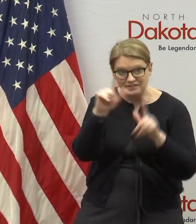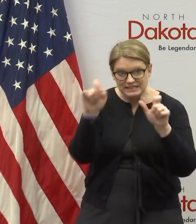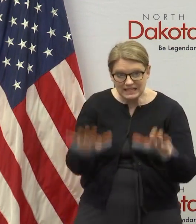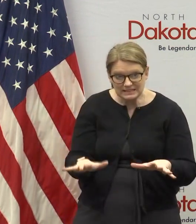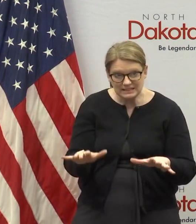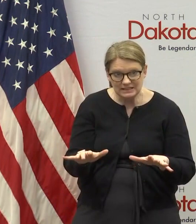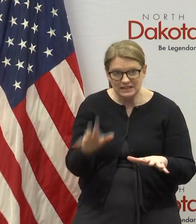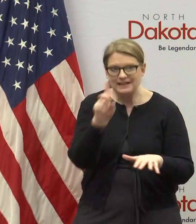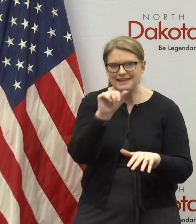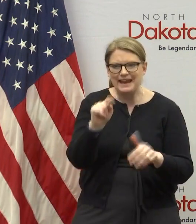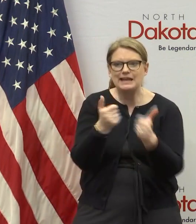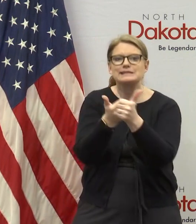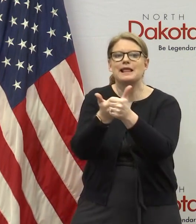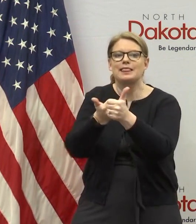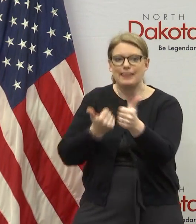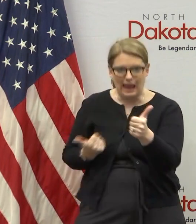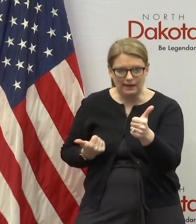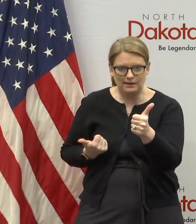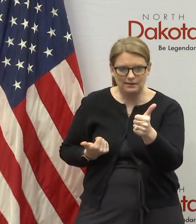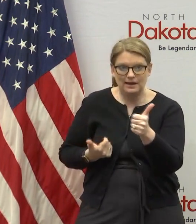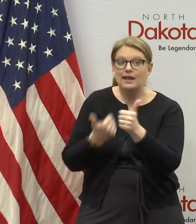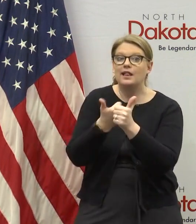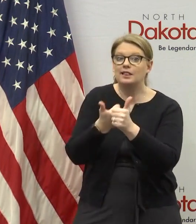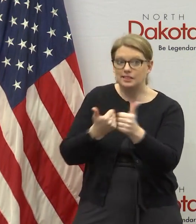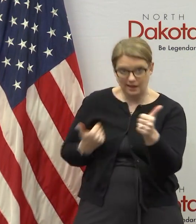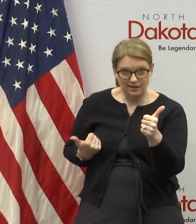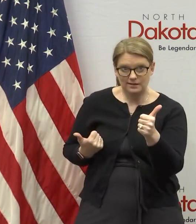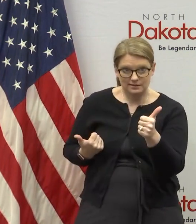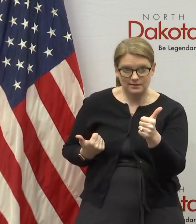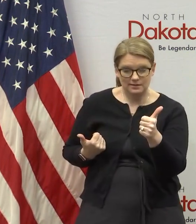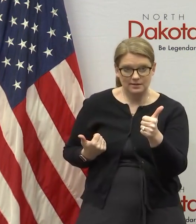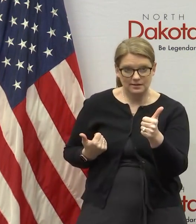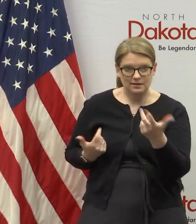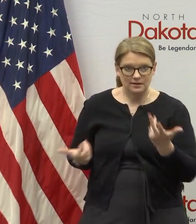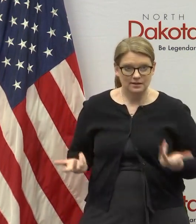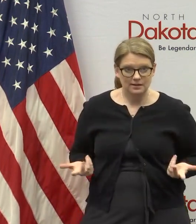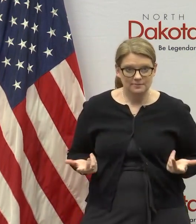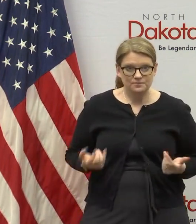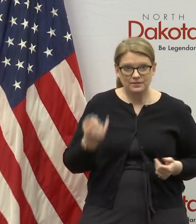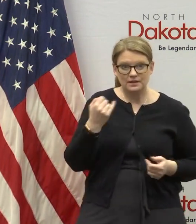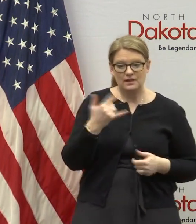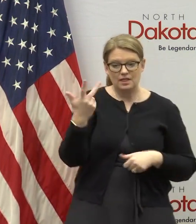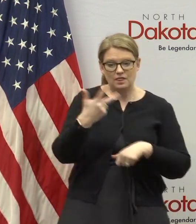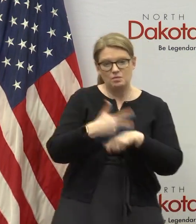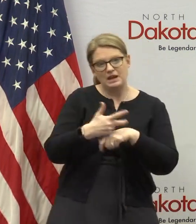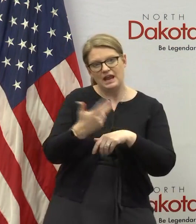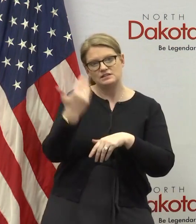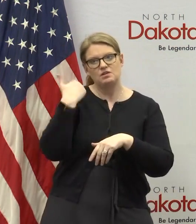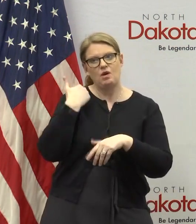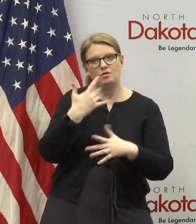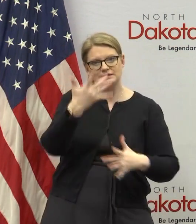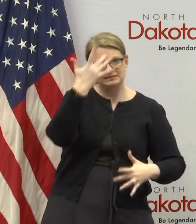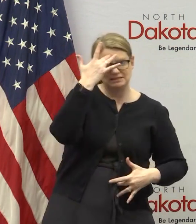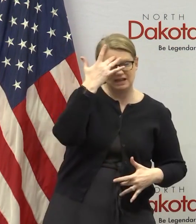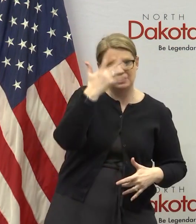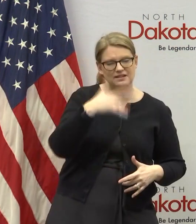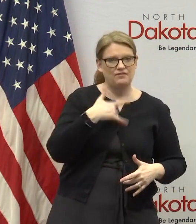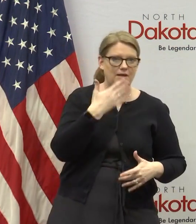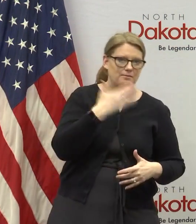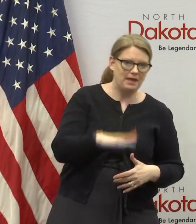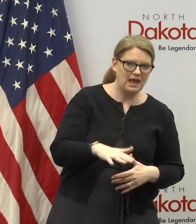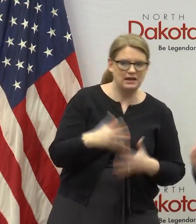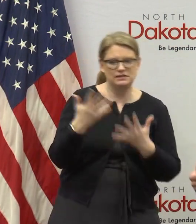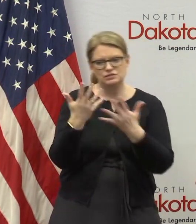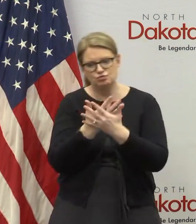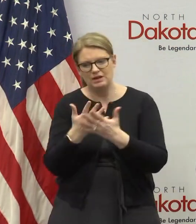data is lagging and the data is lagging meaning that we if someone was sick three or four days ago and then they felt bad then they got